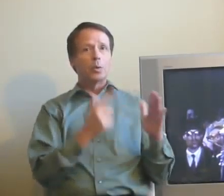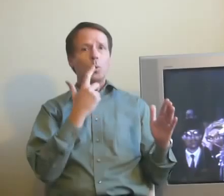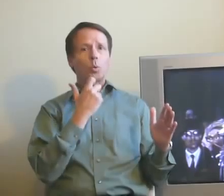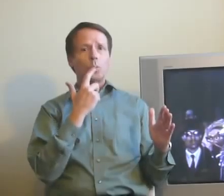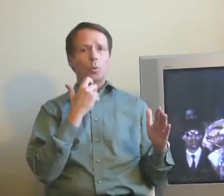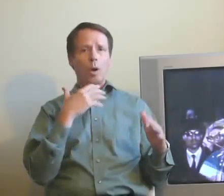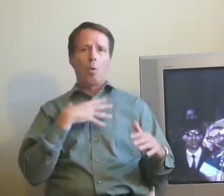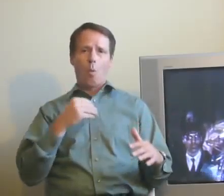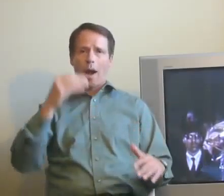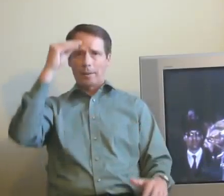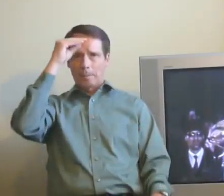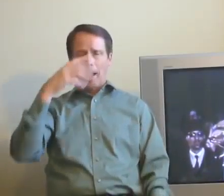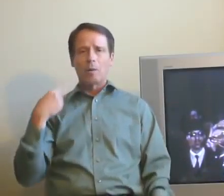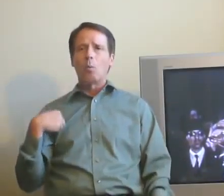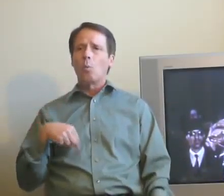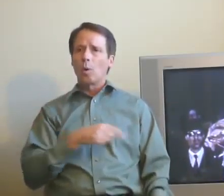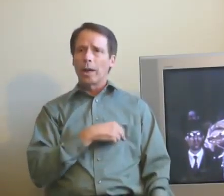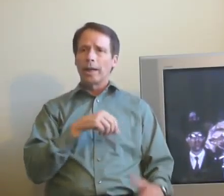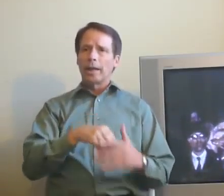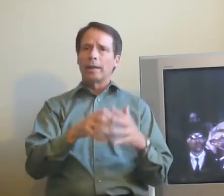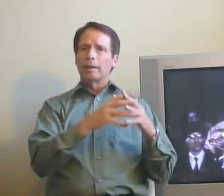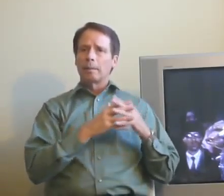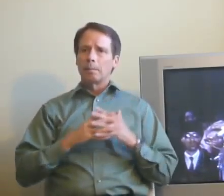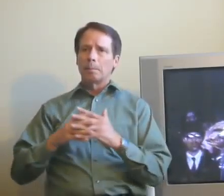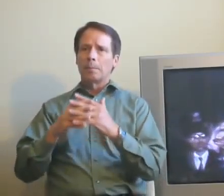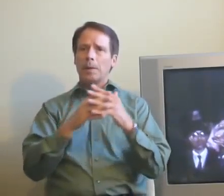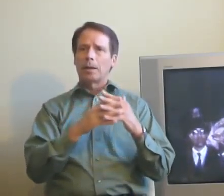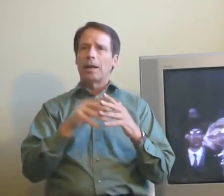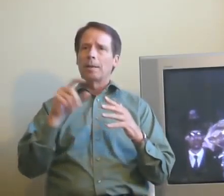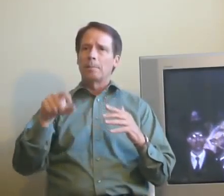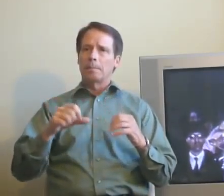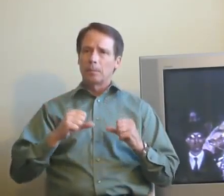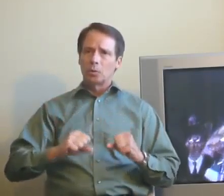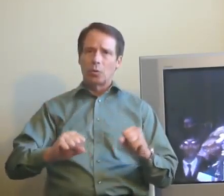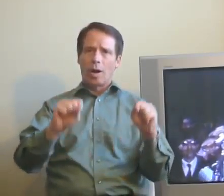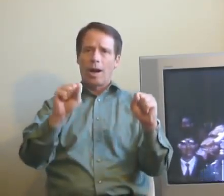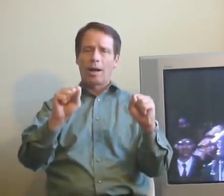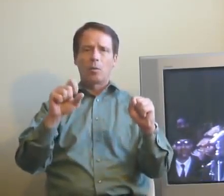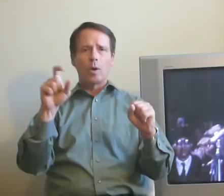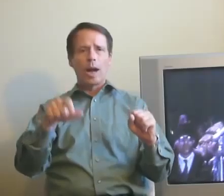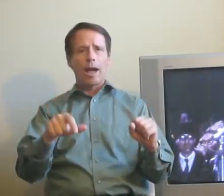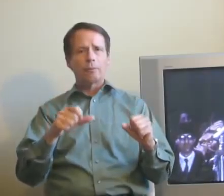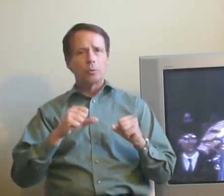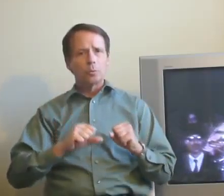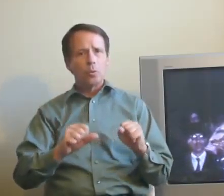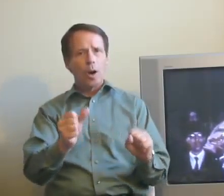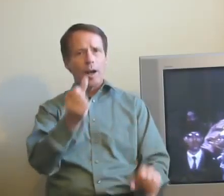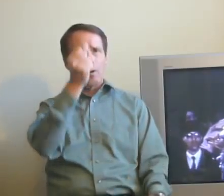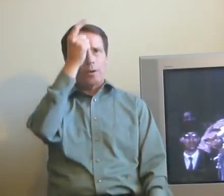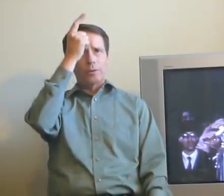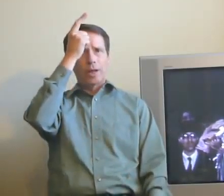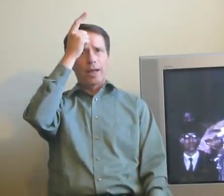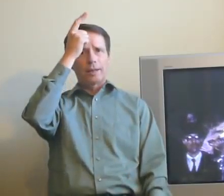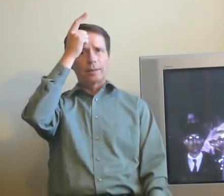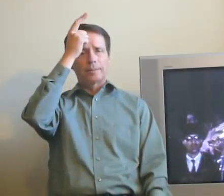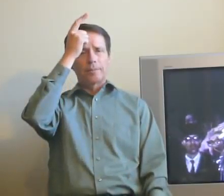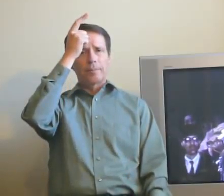But we have to make an effort in the United States. We have to make an effort to understand, to get